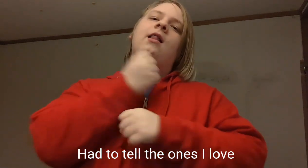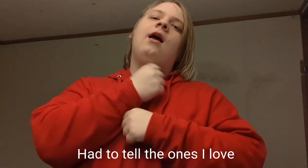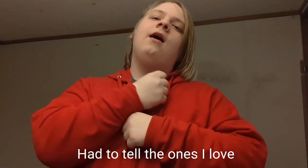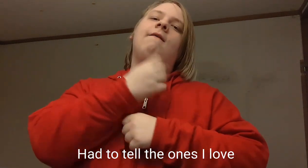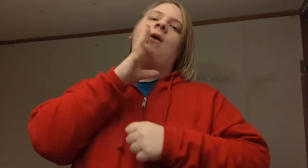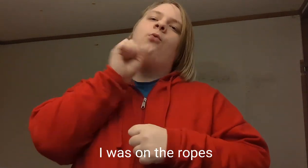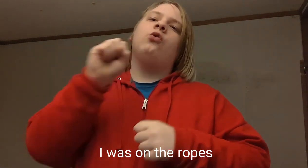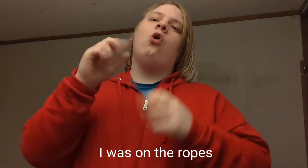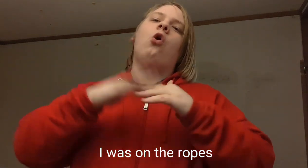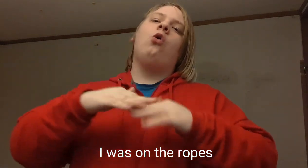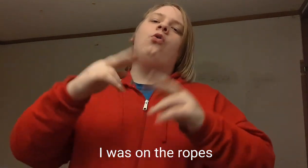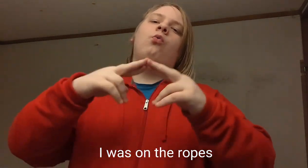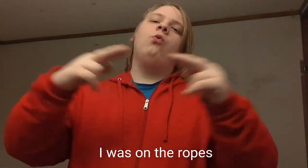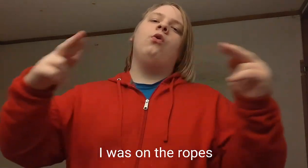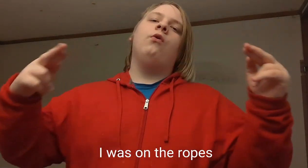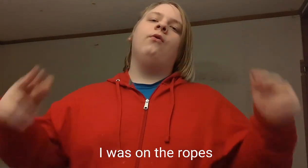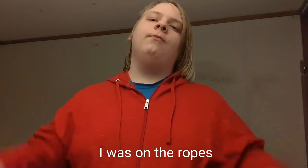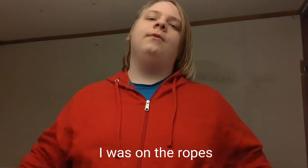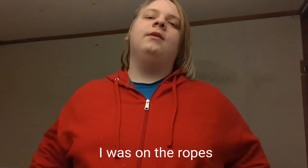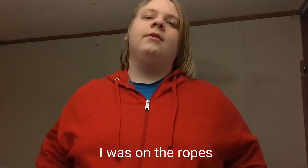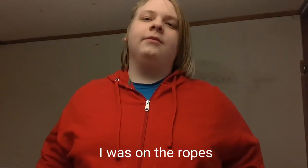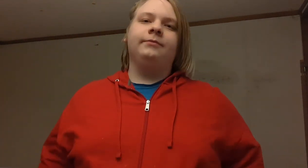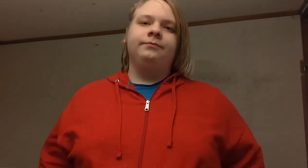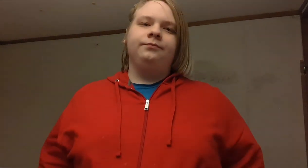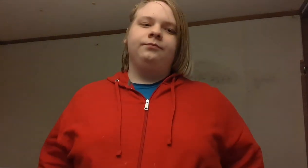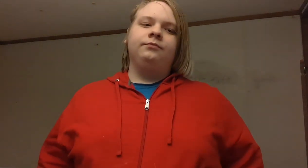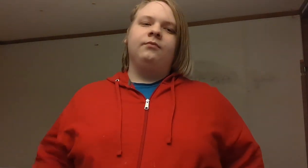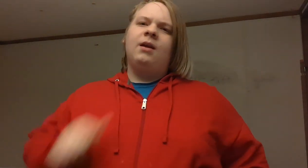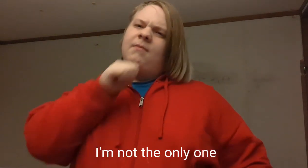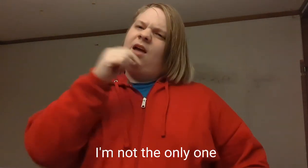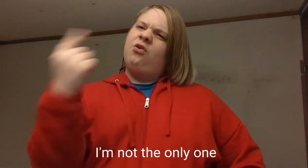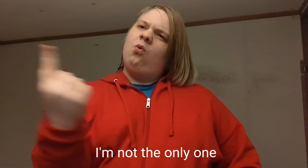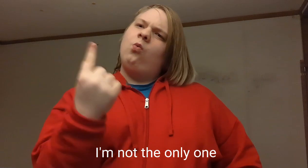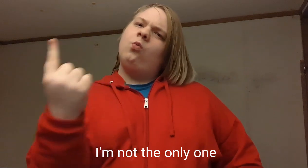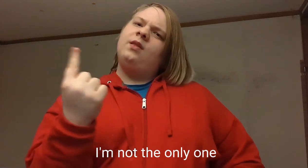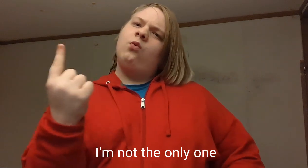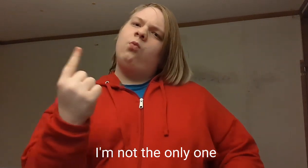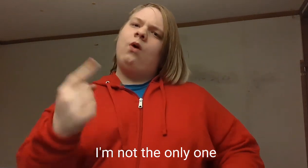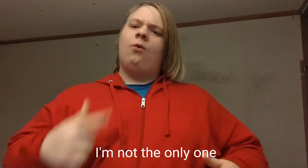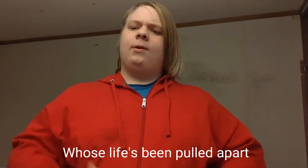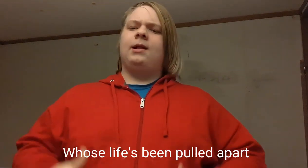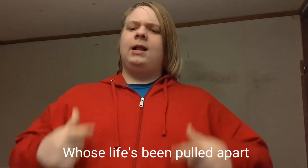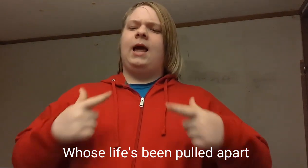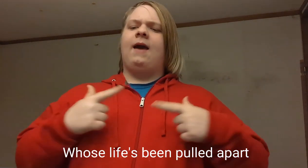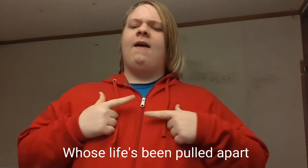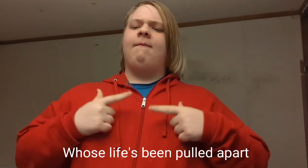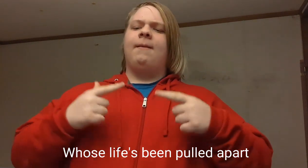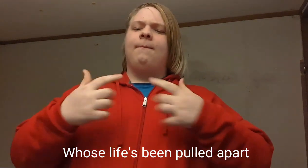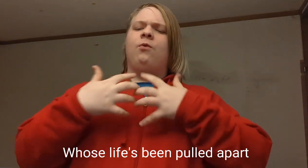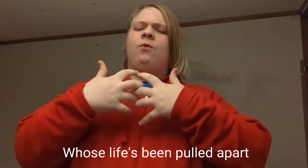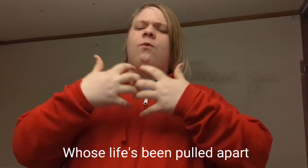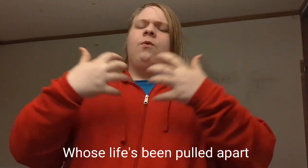I was on the ropes I'm not the only one whose life's been pulled apart